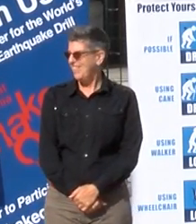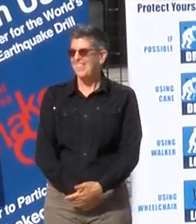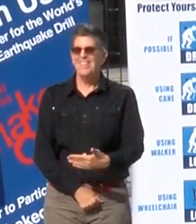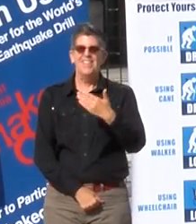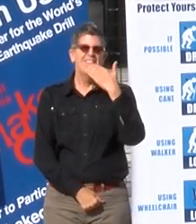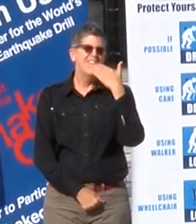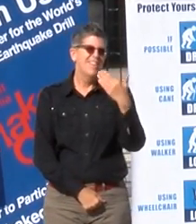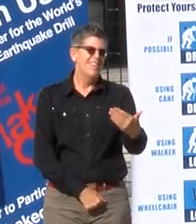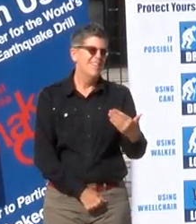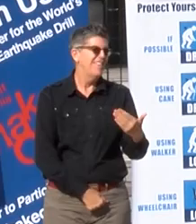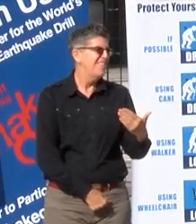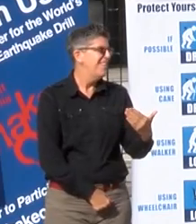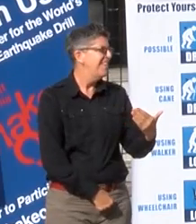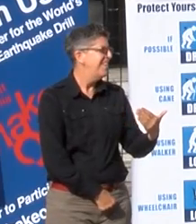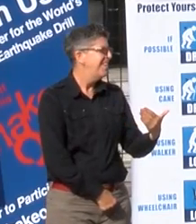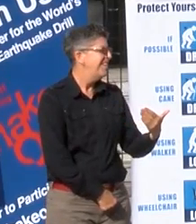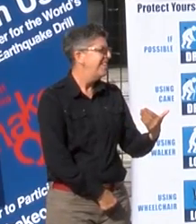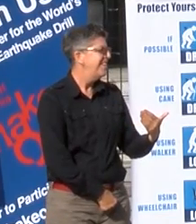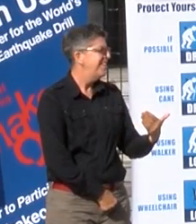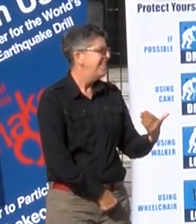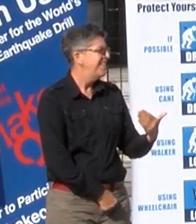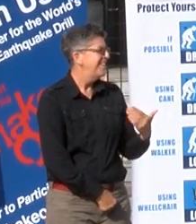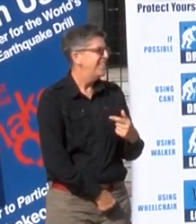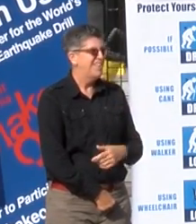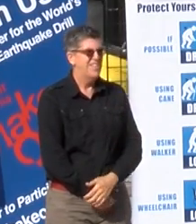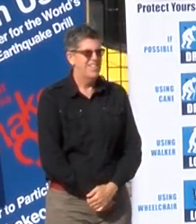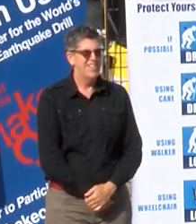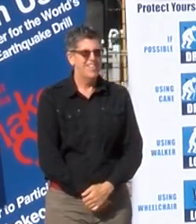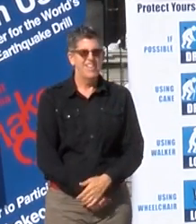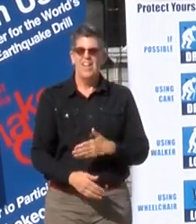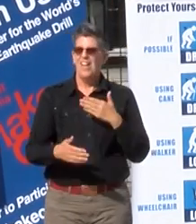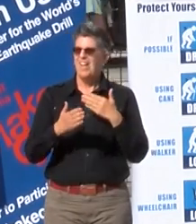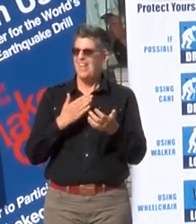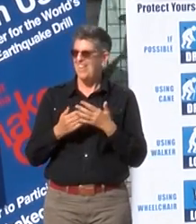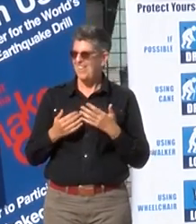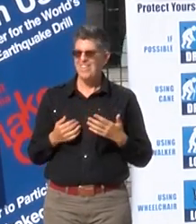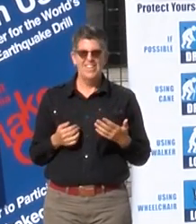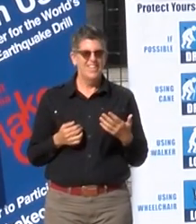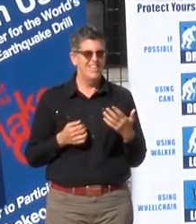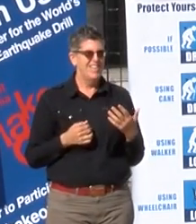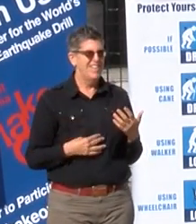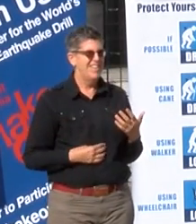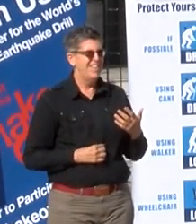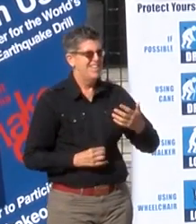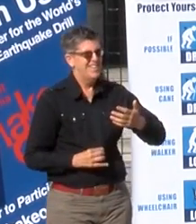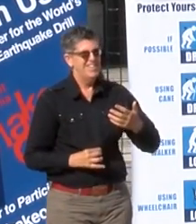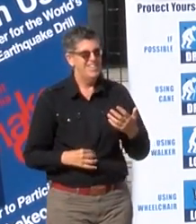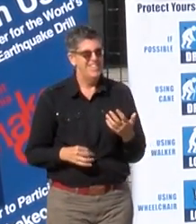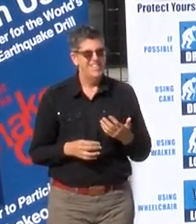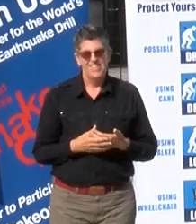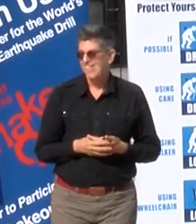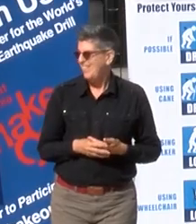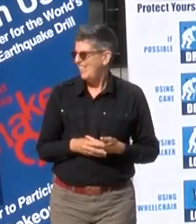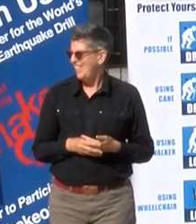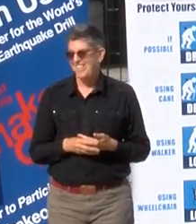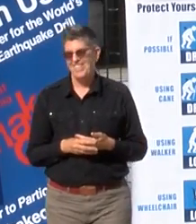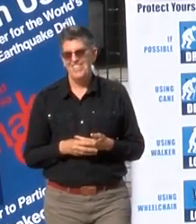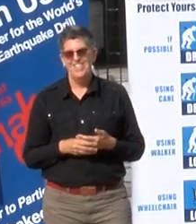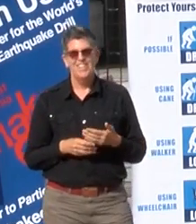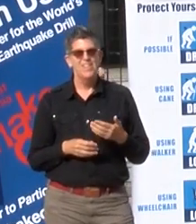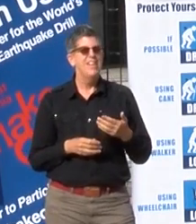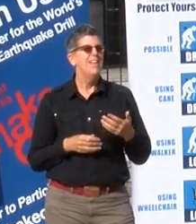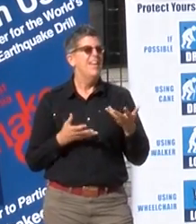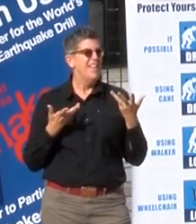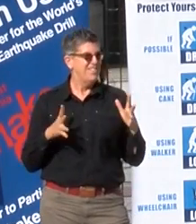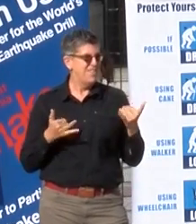Thank you, Ms. Gunning. I will give you my dry and cleaning bill later. Anyway, that's it for